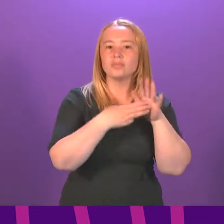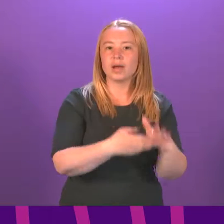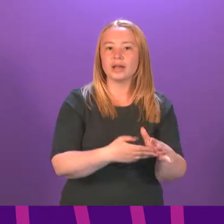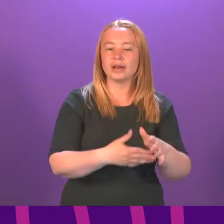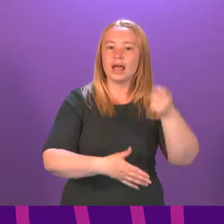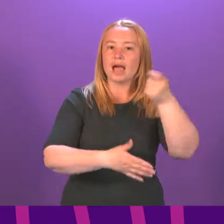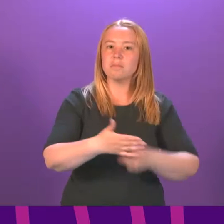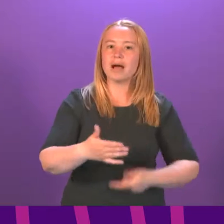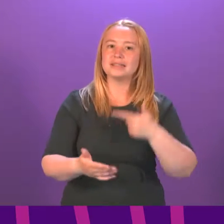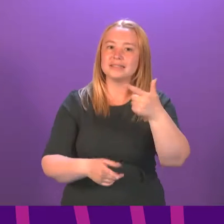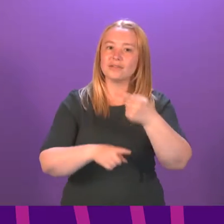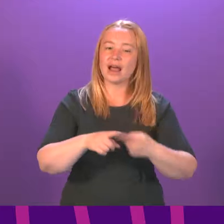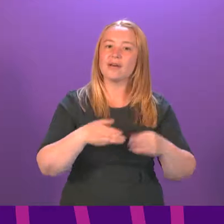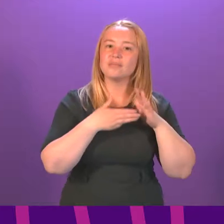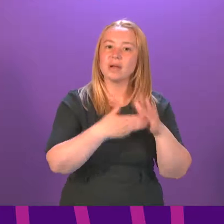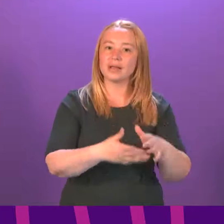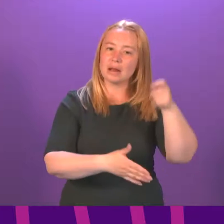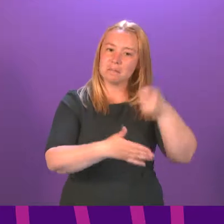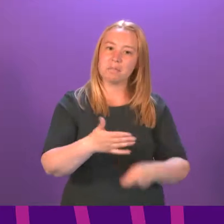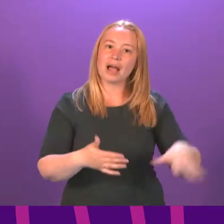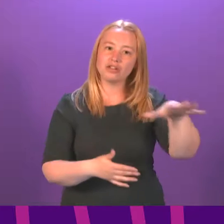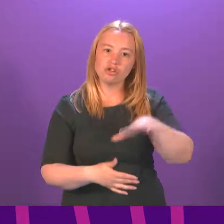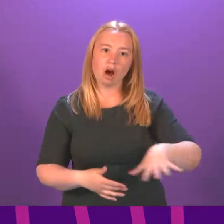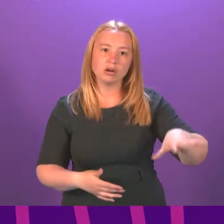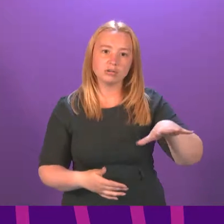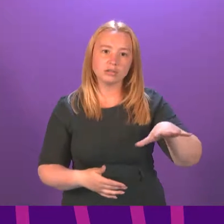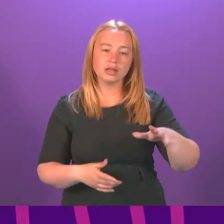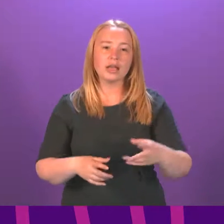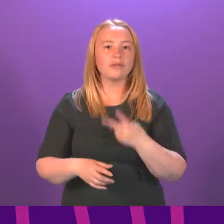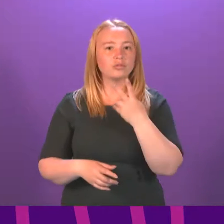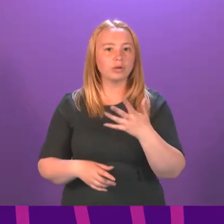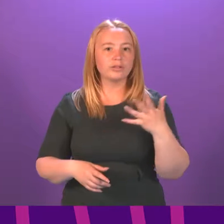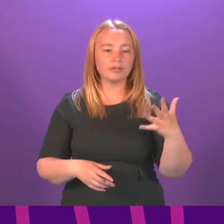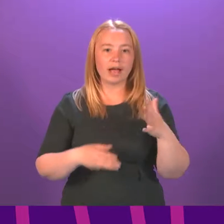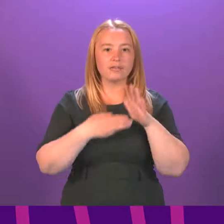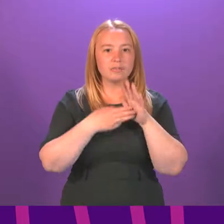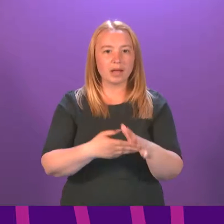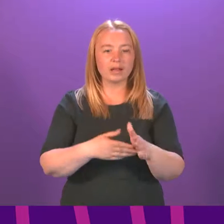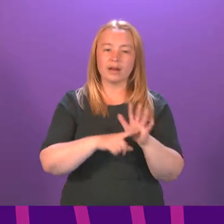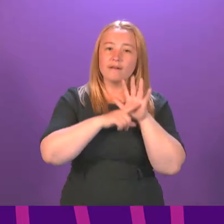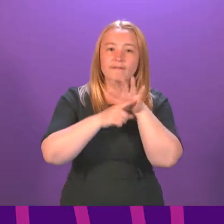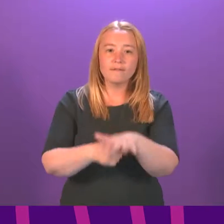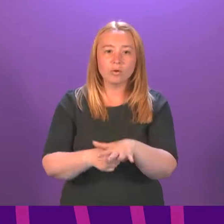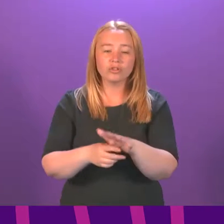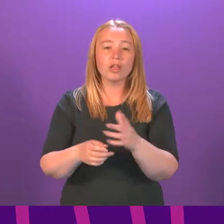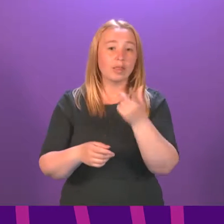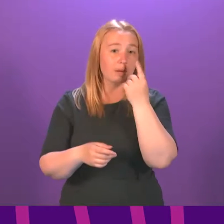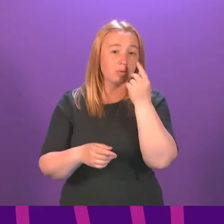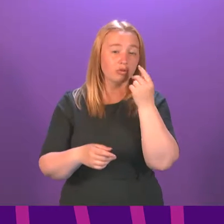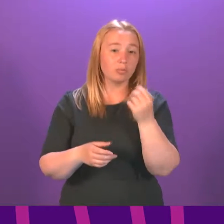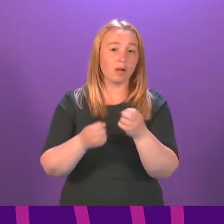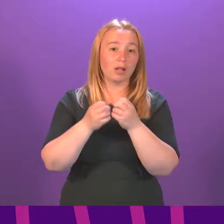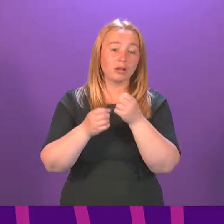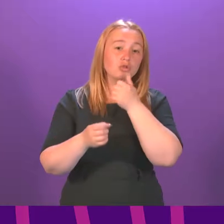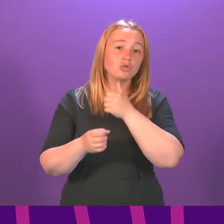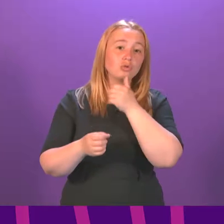a further cost of £7.5 million. If this £32 million forced acquisition was not an alleged misuse of public funds attempted